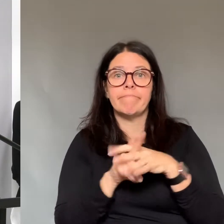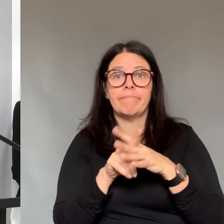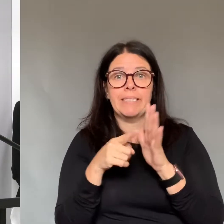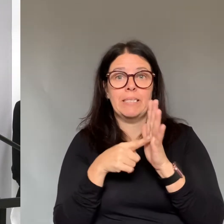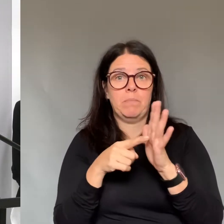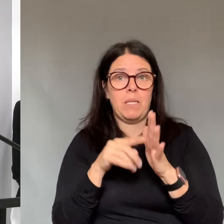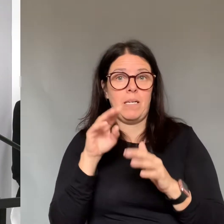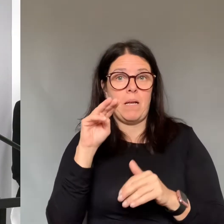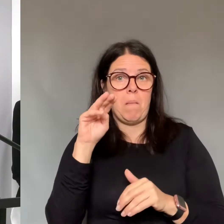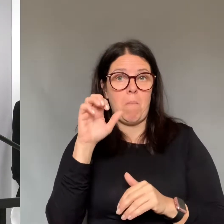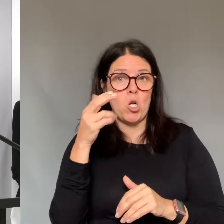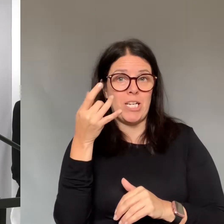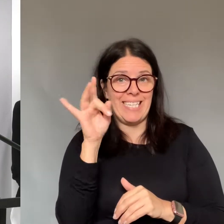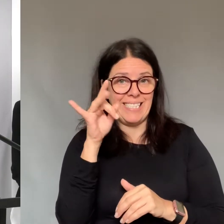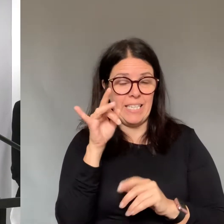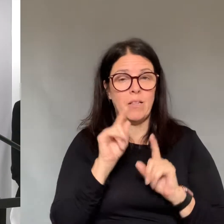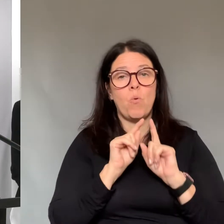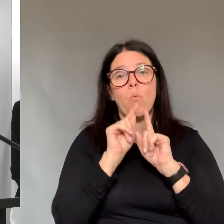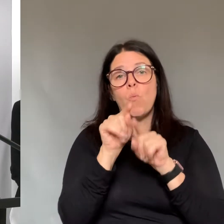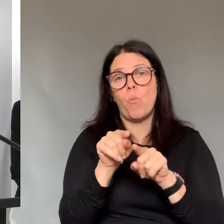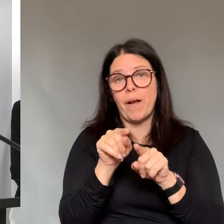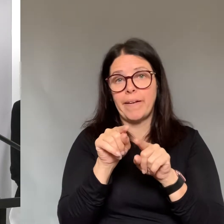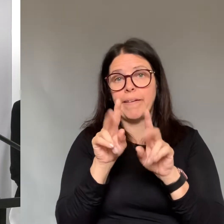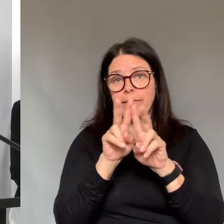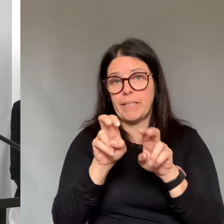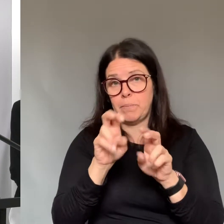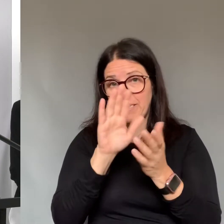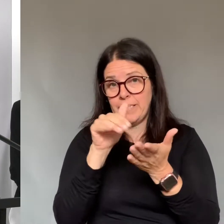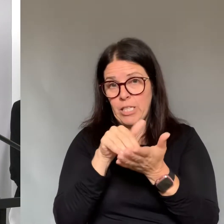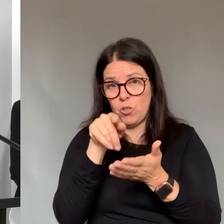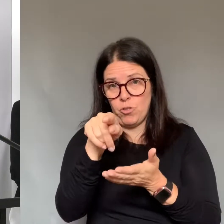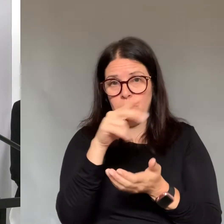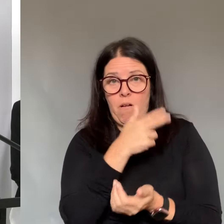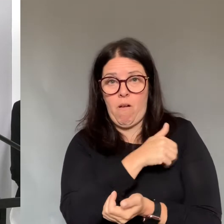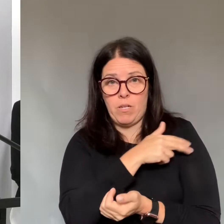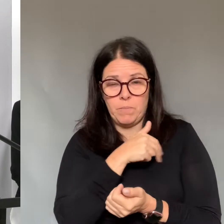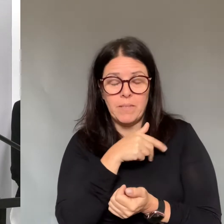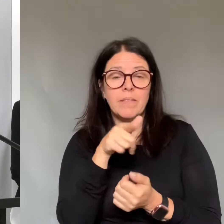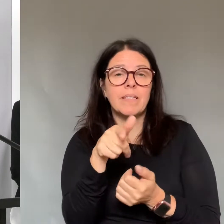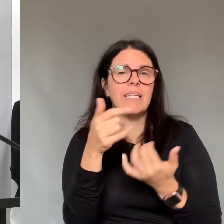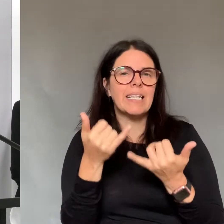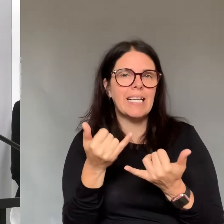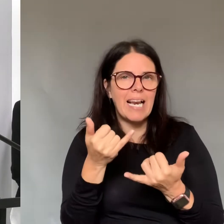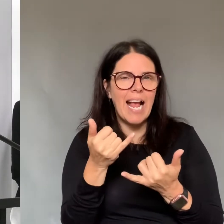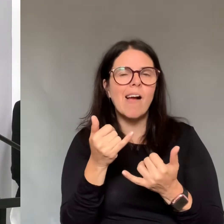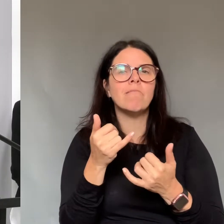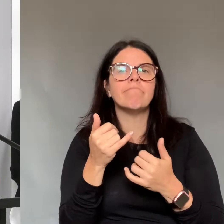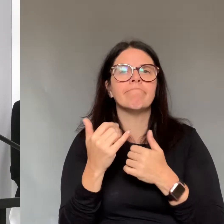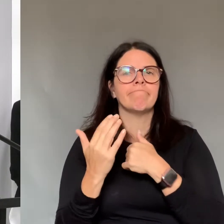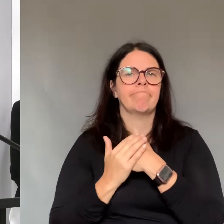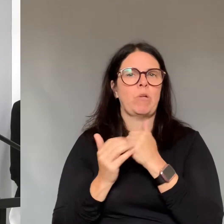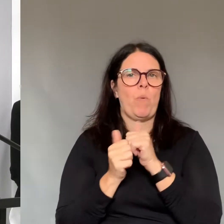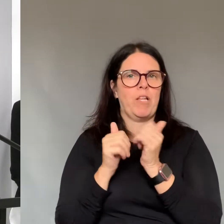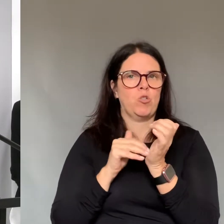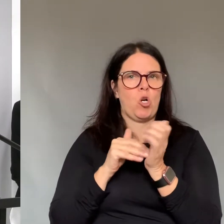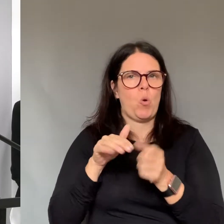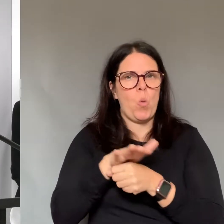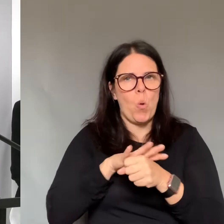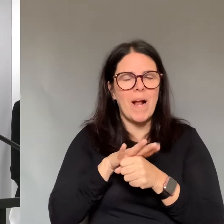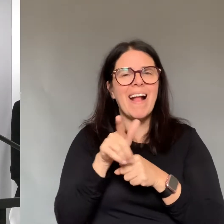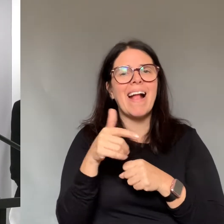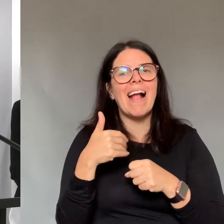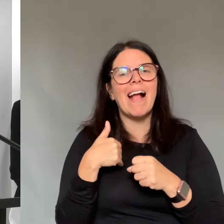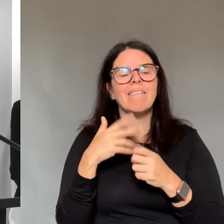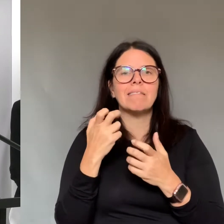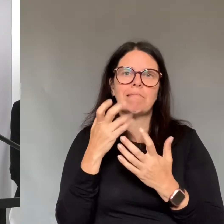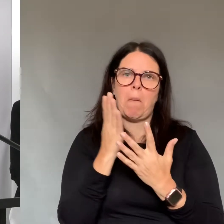The Windsor Essex County Health Unit is currently following up with her close contacts. Case 7 is a male in his 60s with